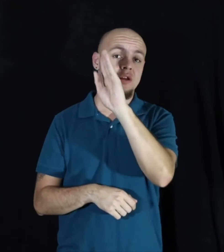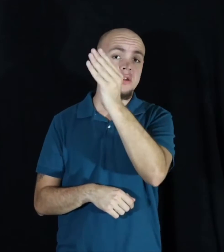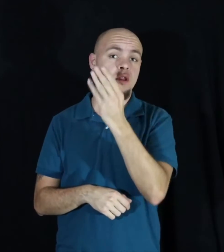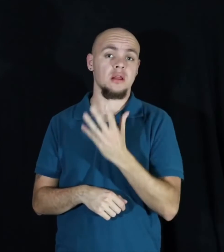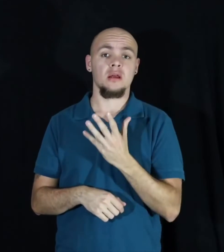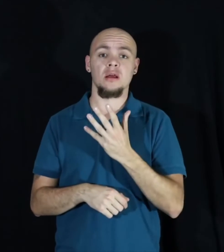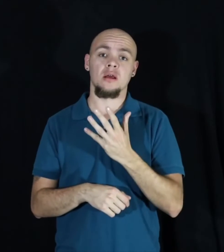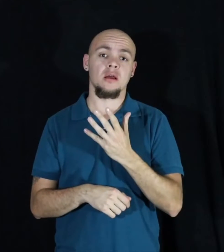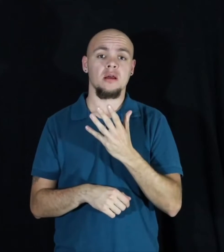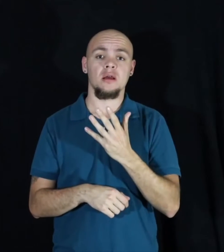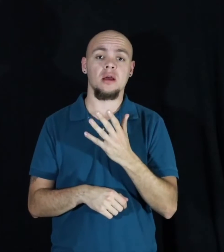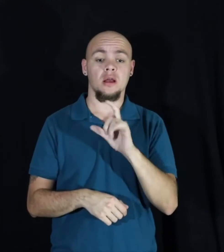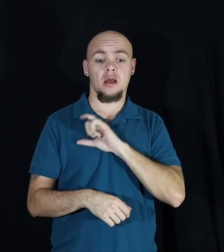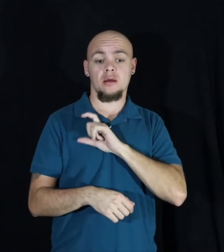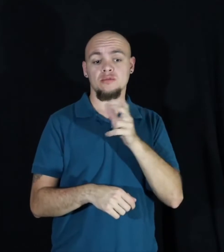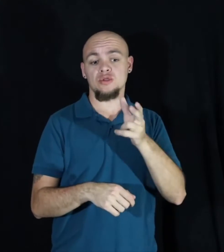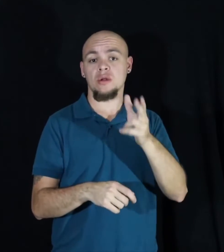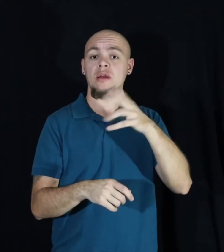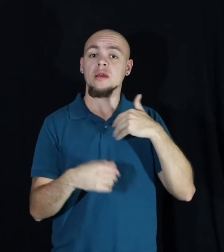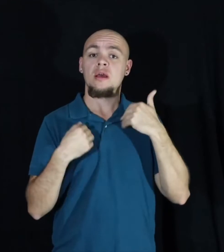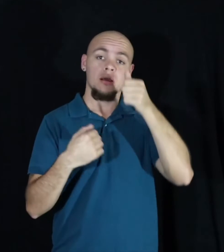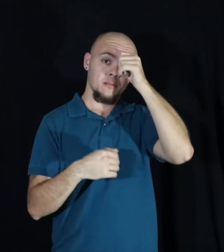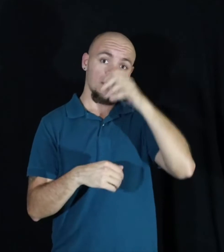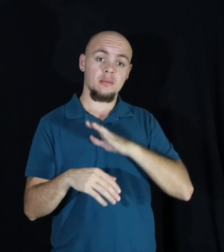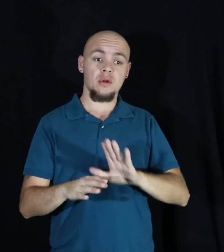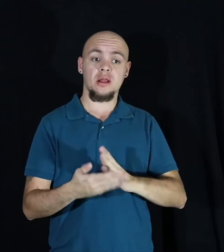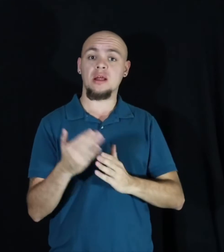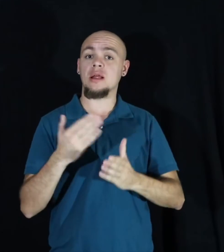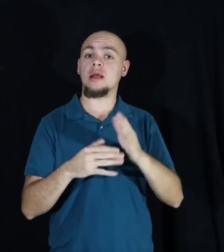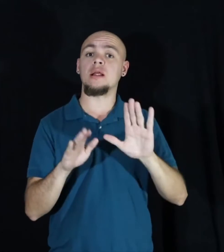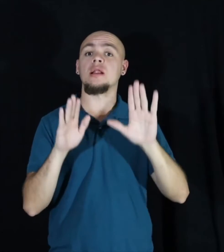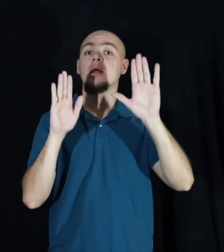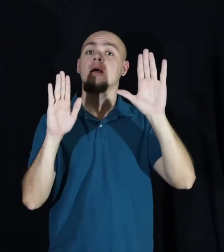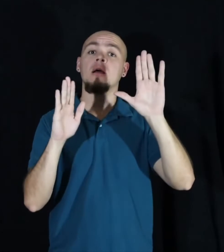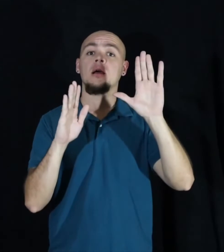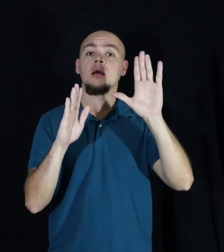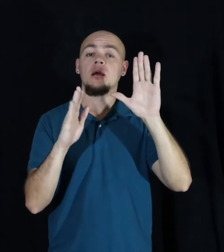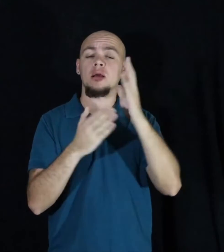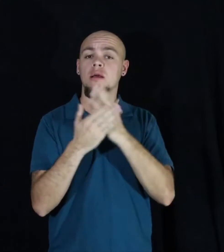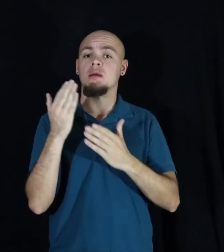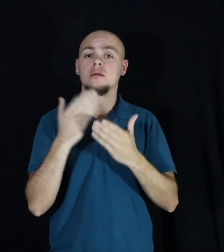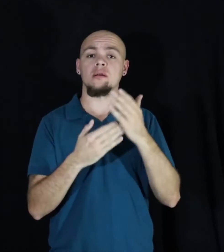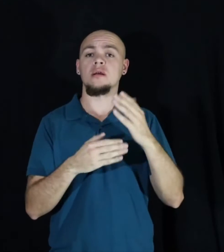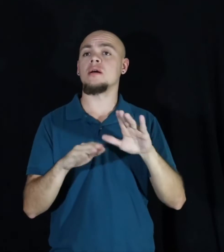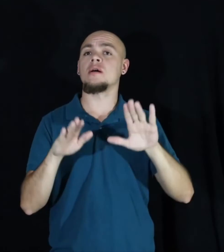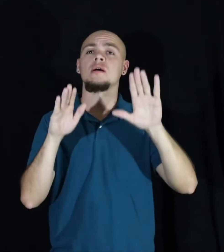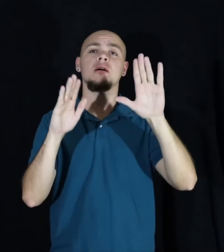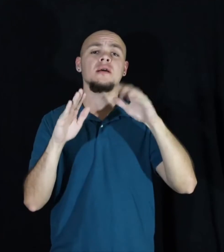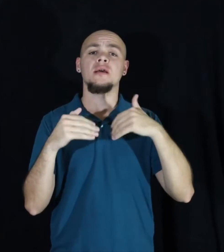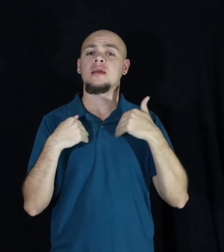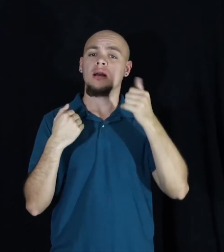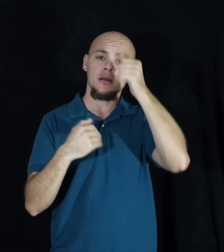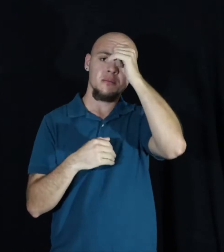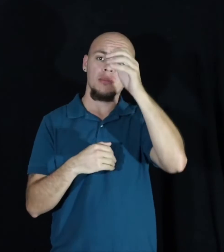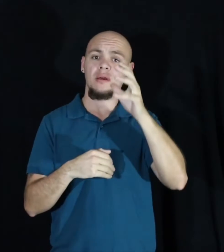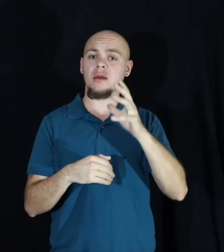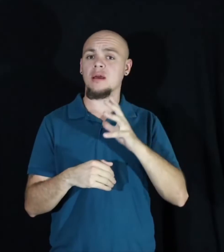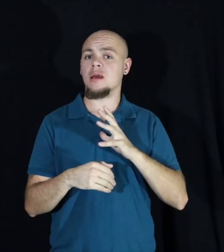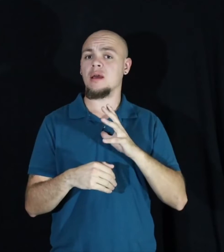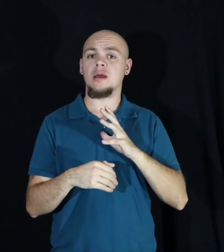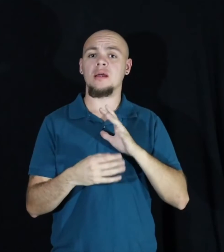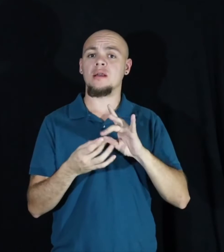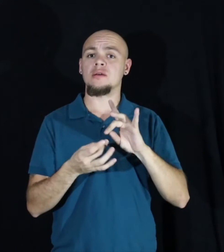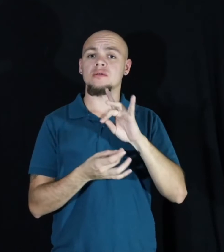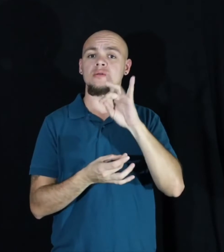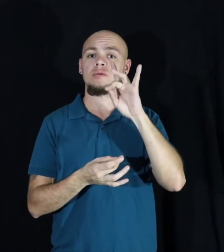shooting cop incident. Young man put his hands up. Young man put his guards up. Young man's soul went up.